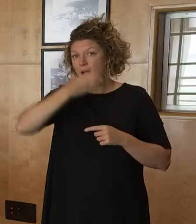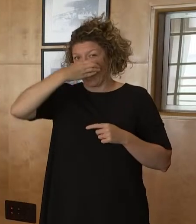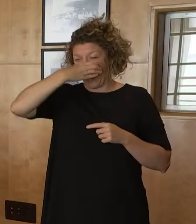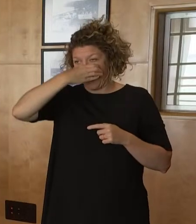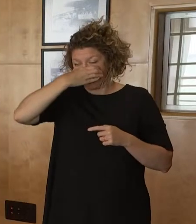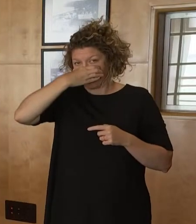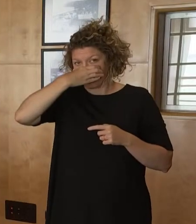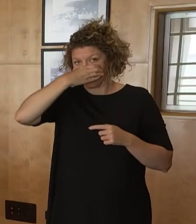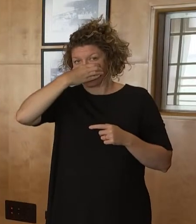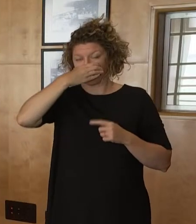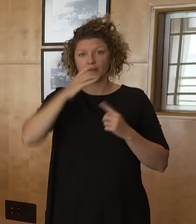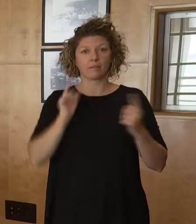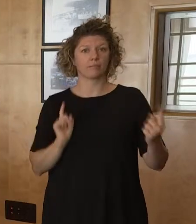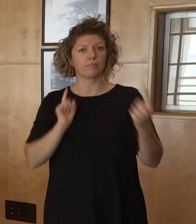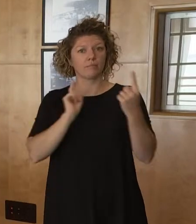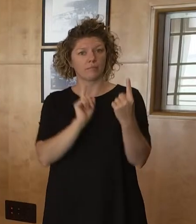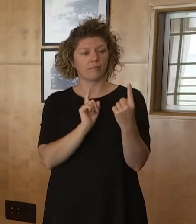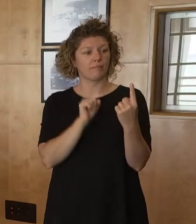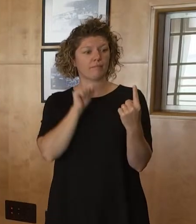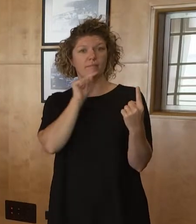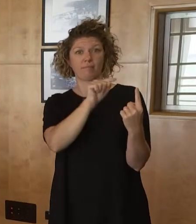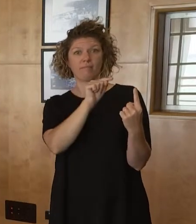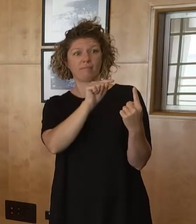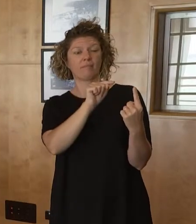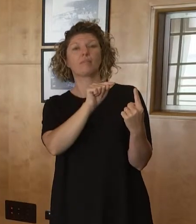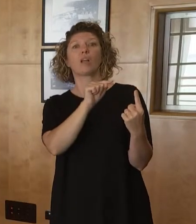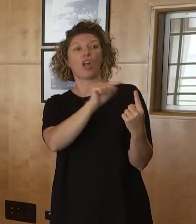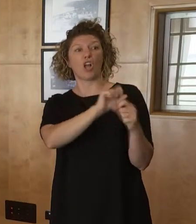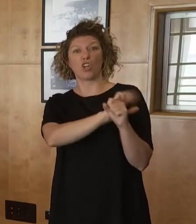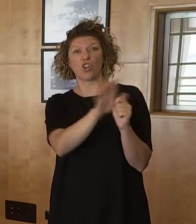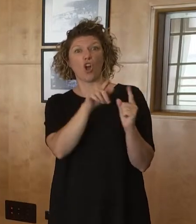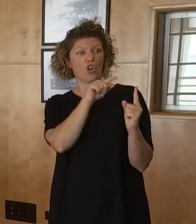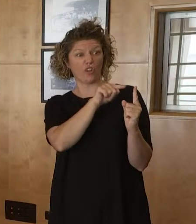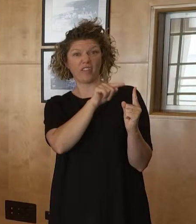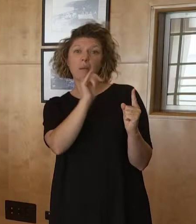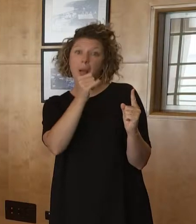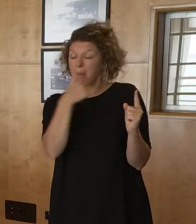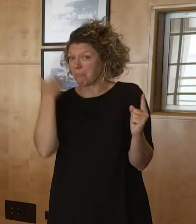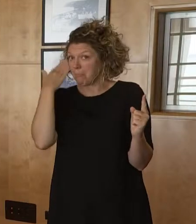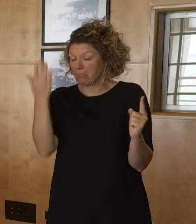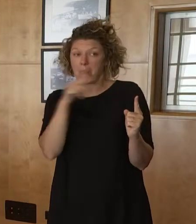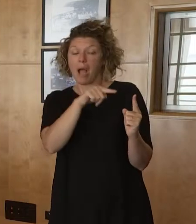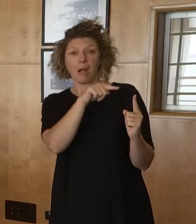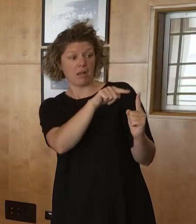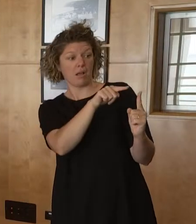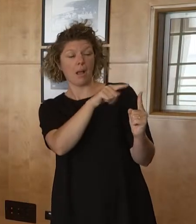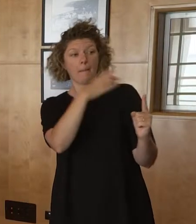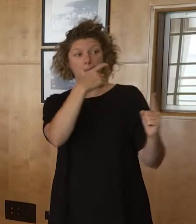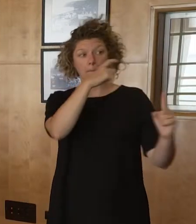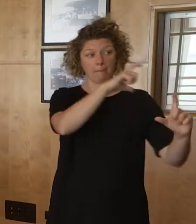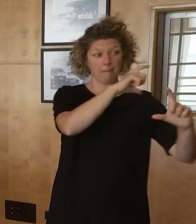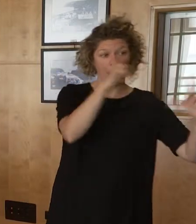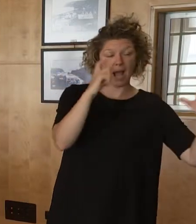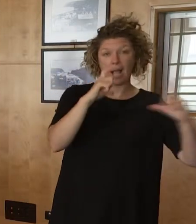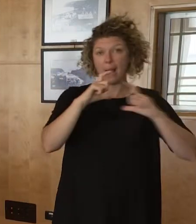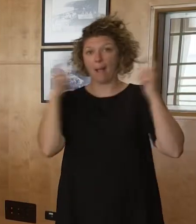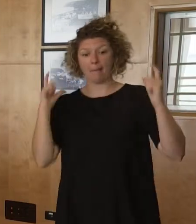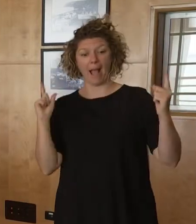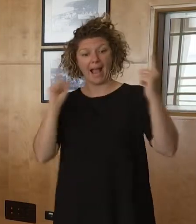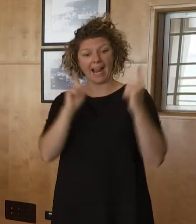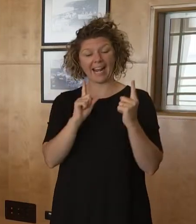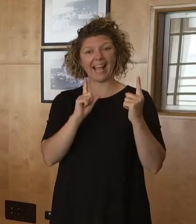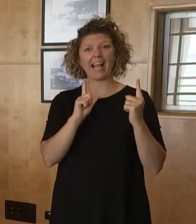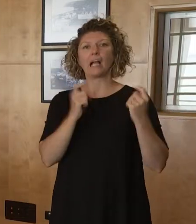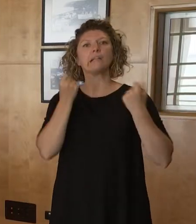may be COVID positive, unknowingly, is also wearing them correctly, they provide a good deal of protection.